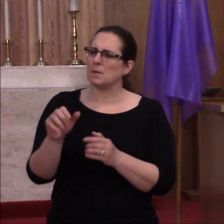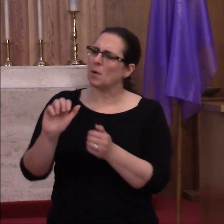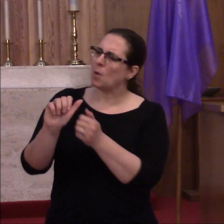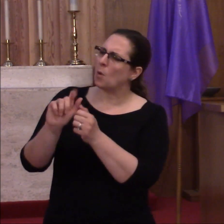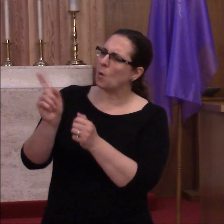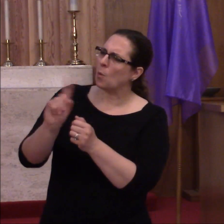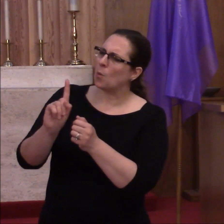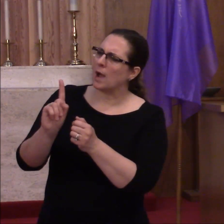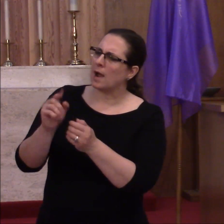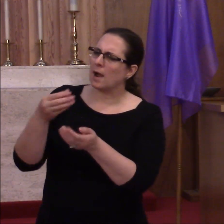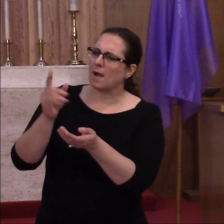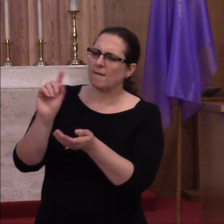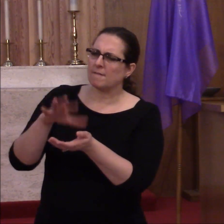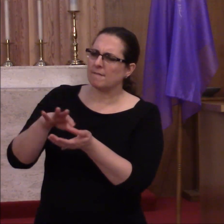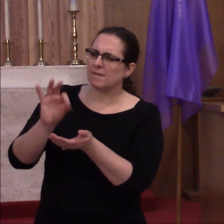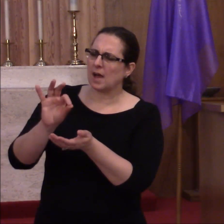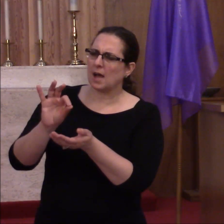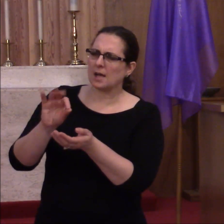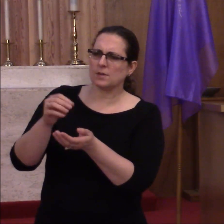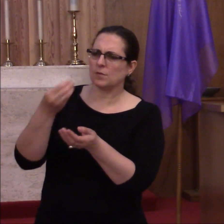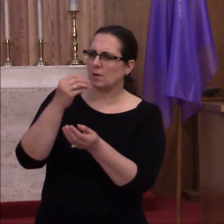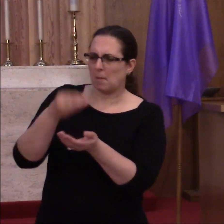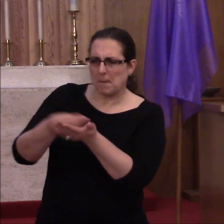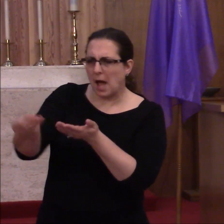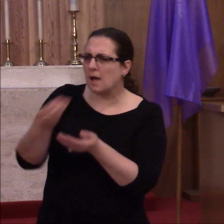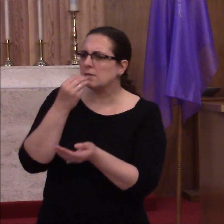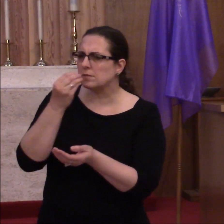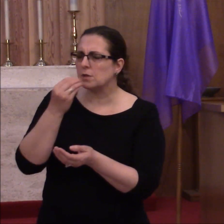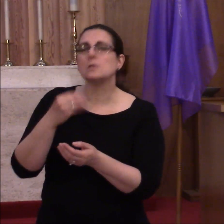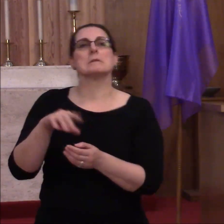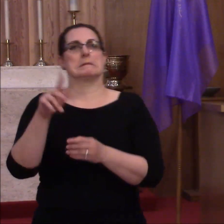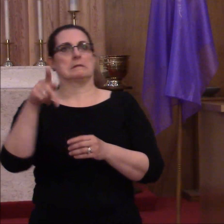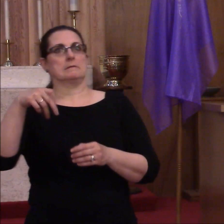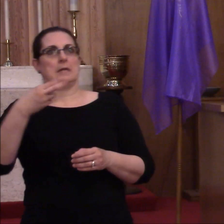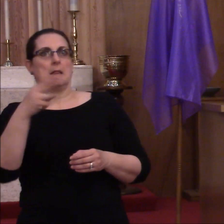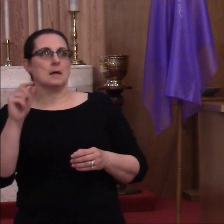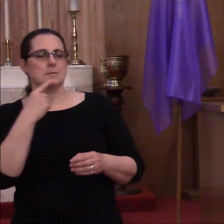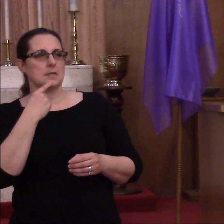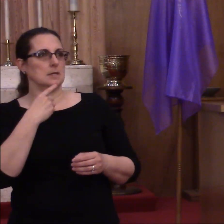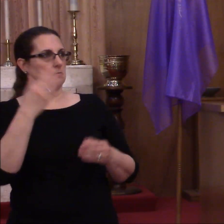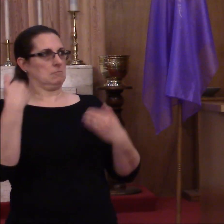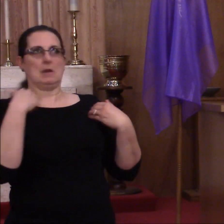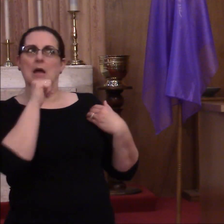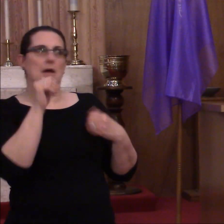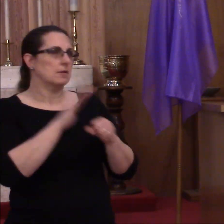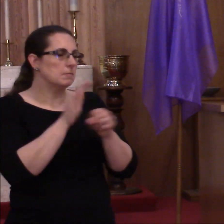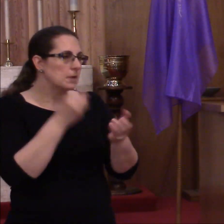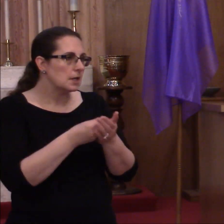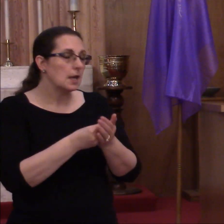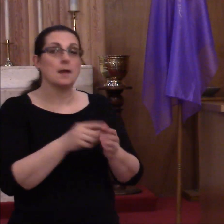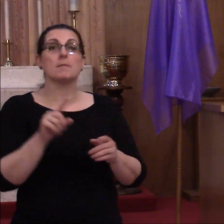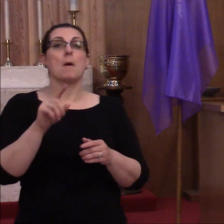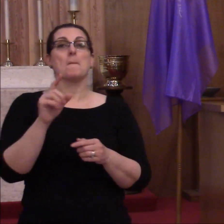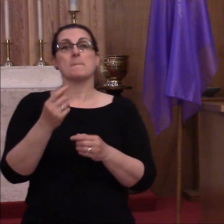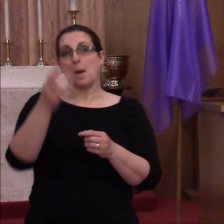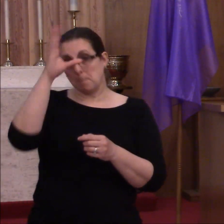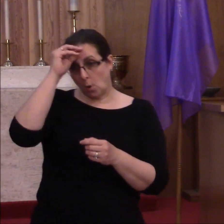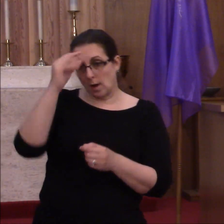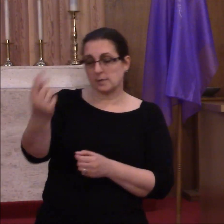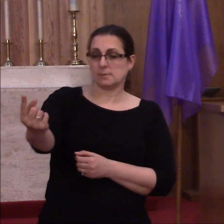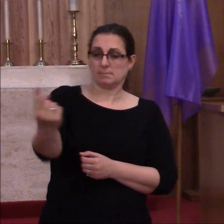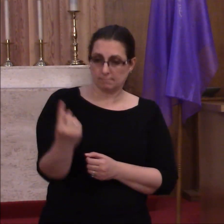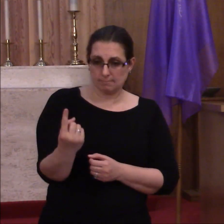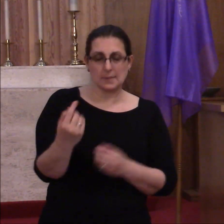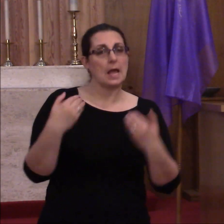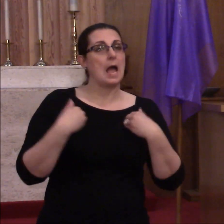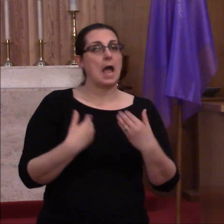Finally, a boy offered up his lunch of five barley loaves and two fish. The disciples still